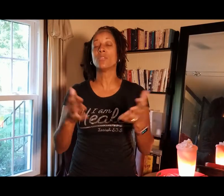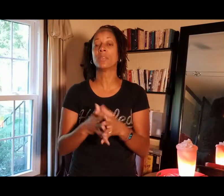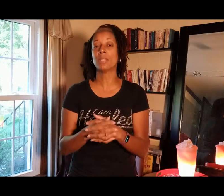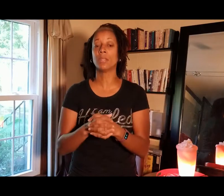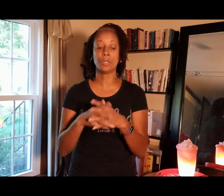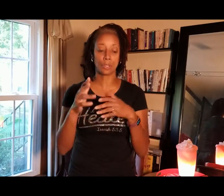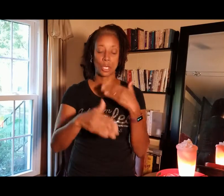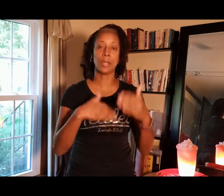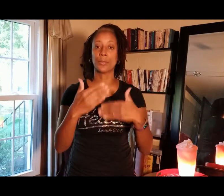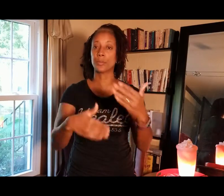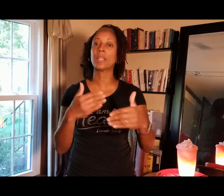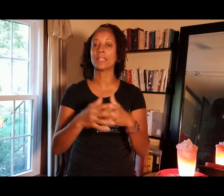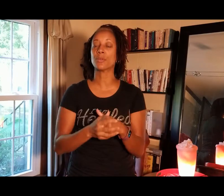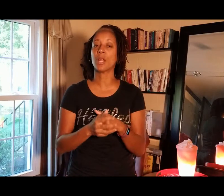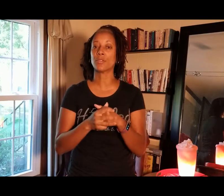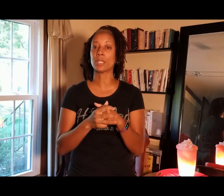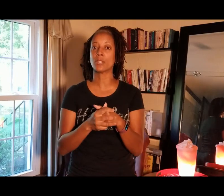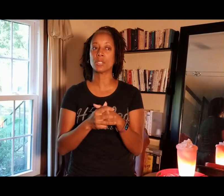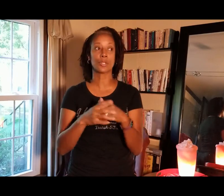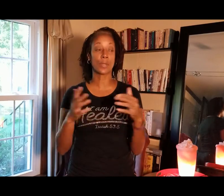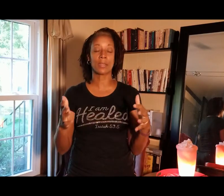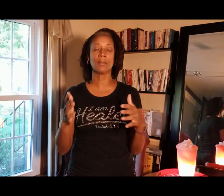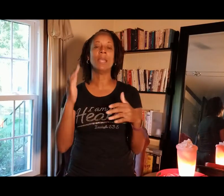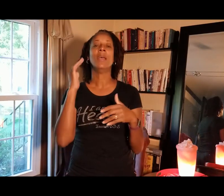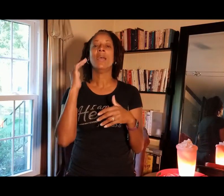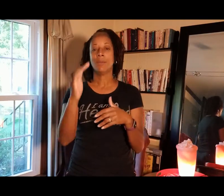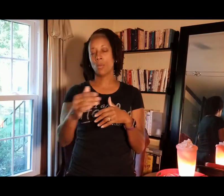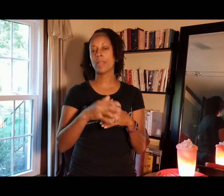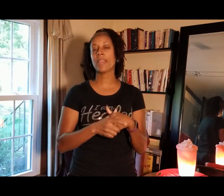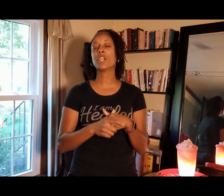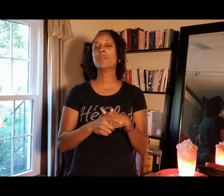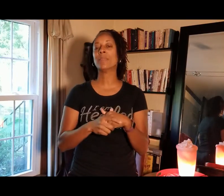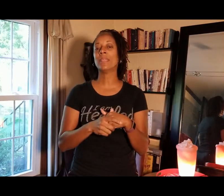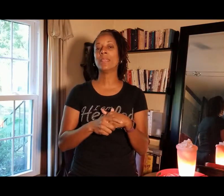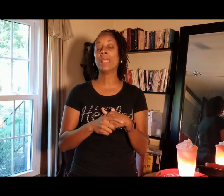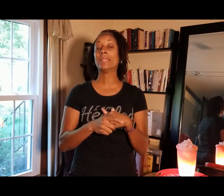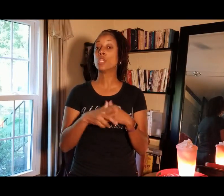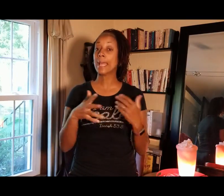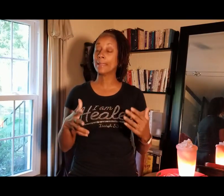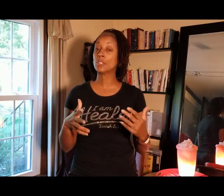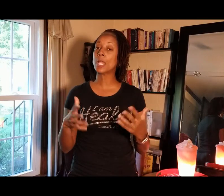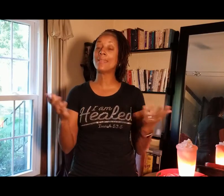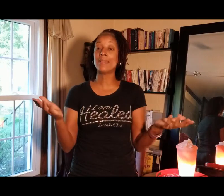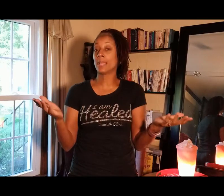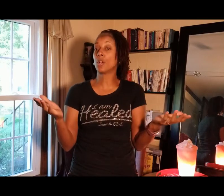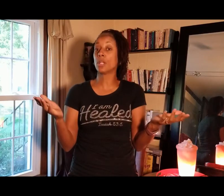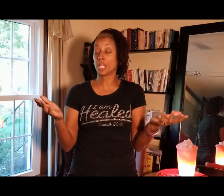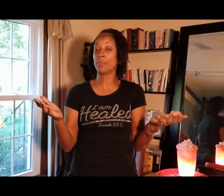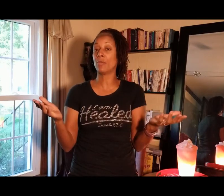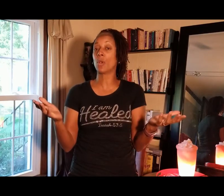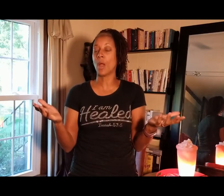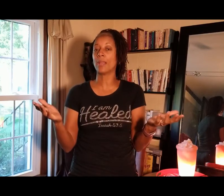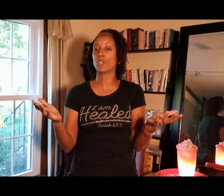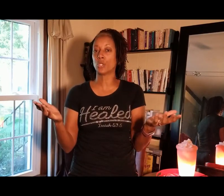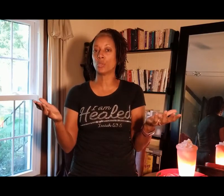you continue your child through classical conversations curriculum, where they're going to be in challenge. And they're going to be required to